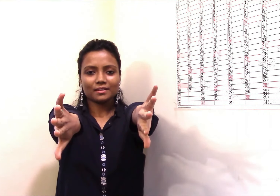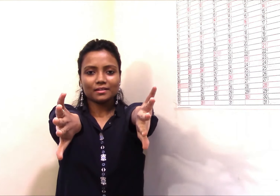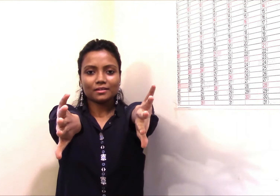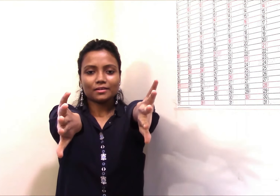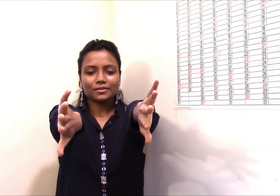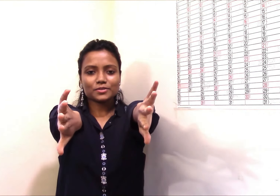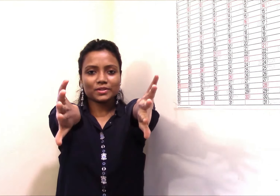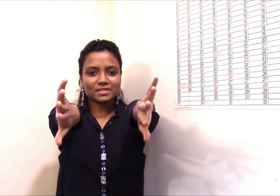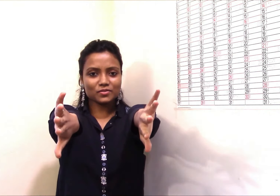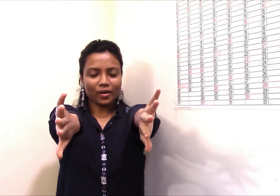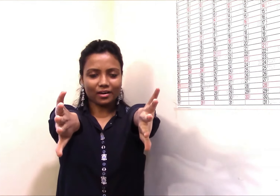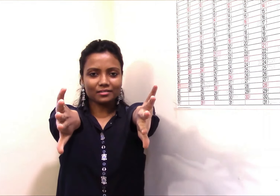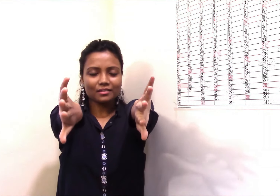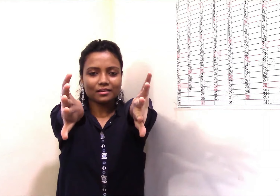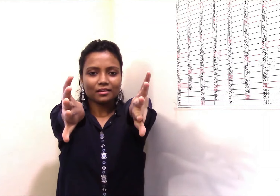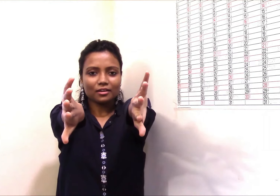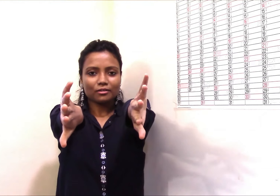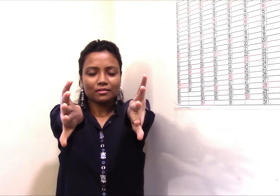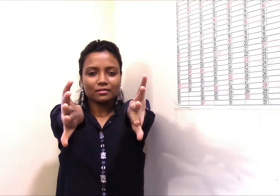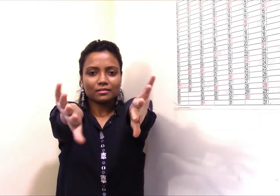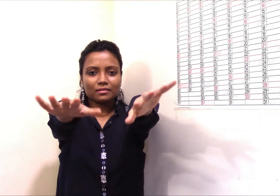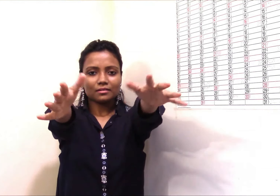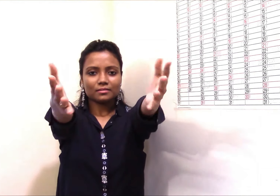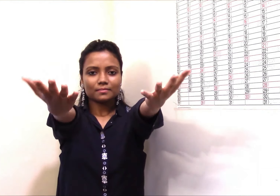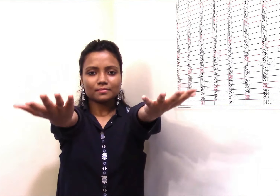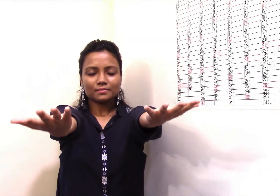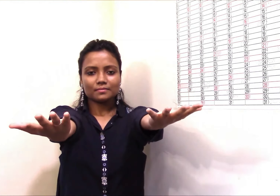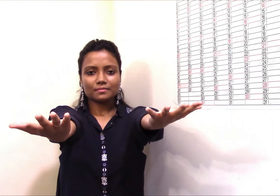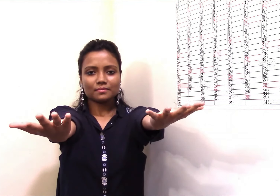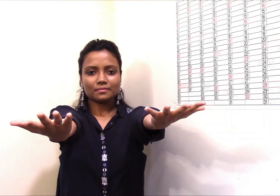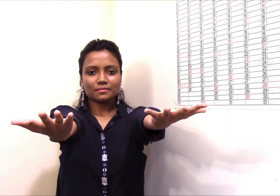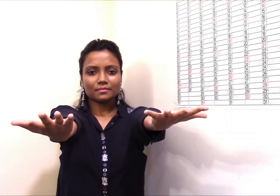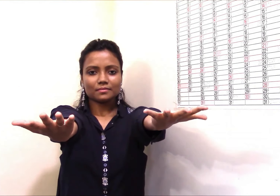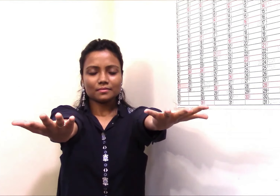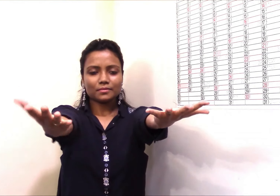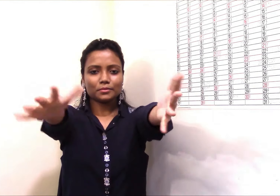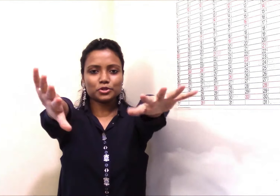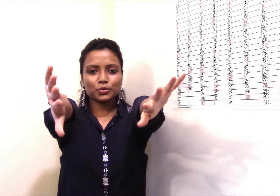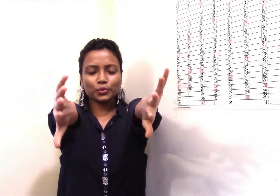So this is one, two,